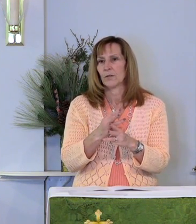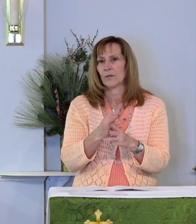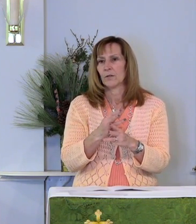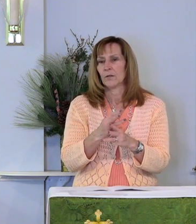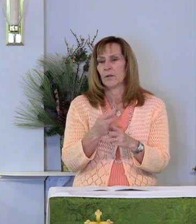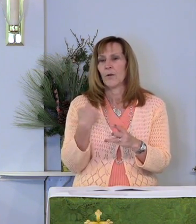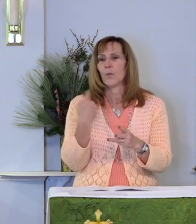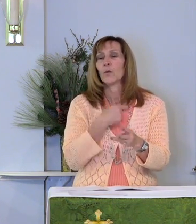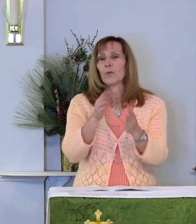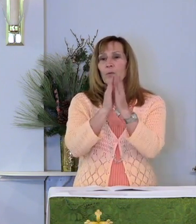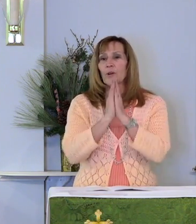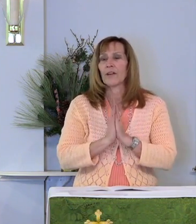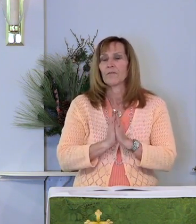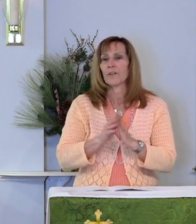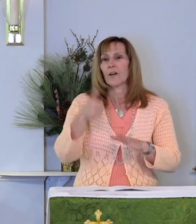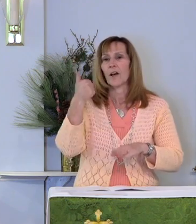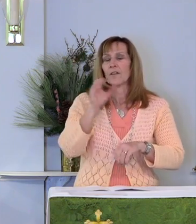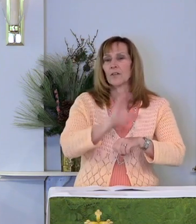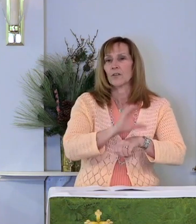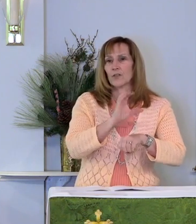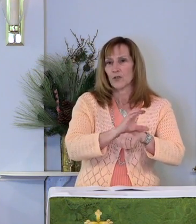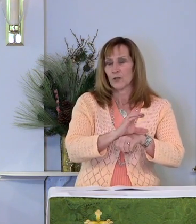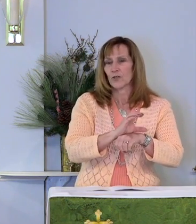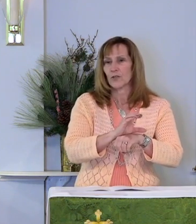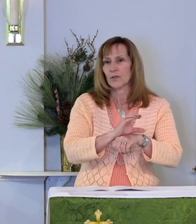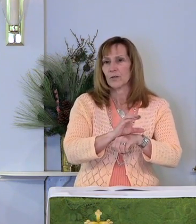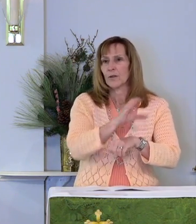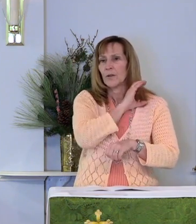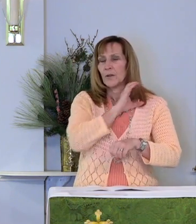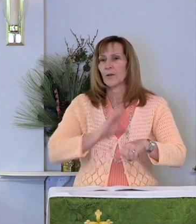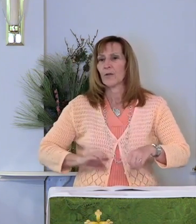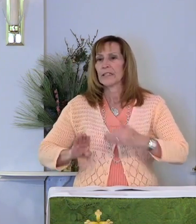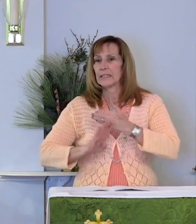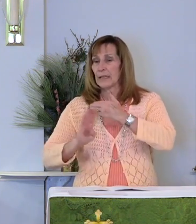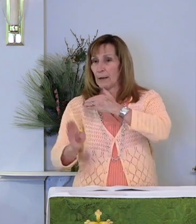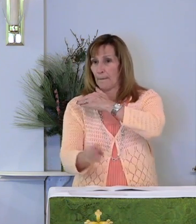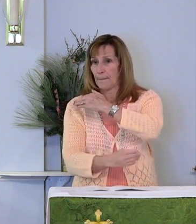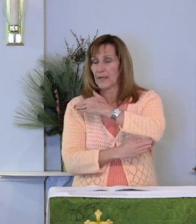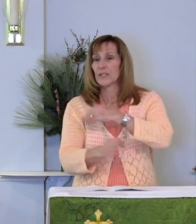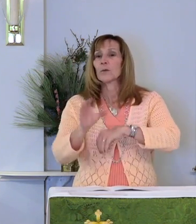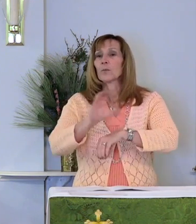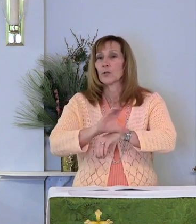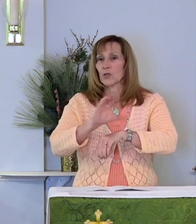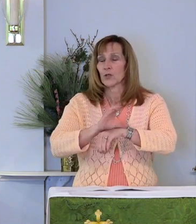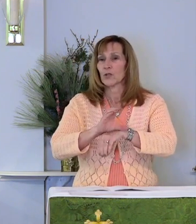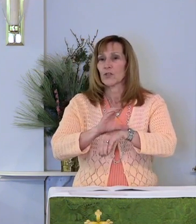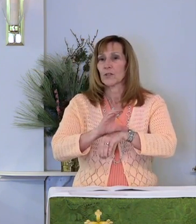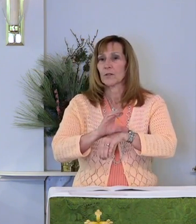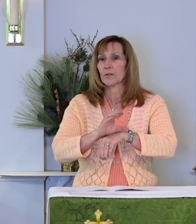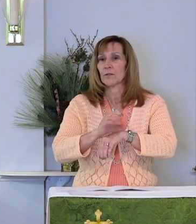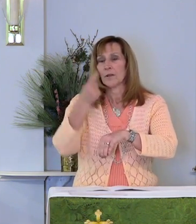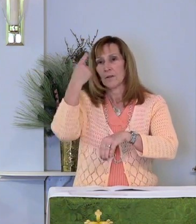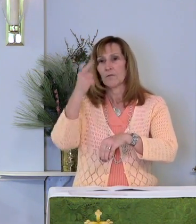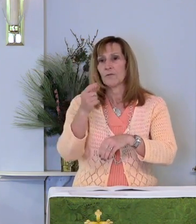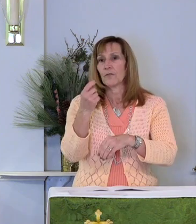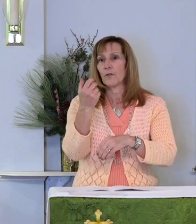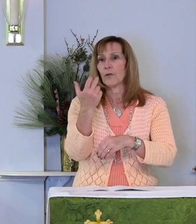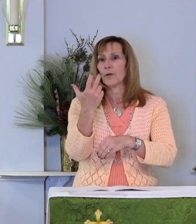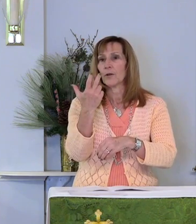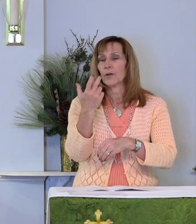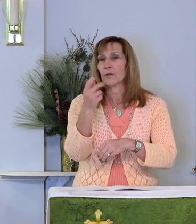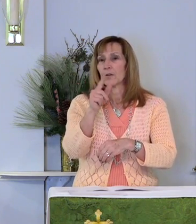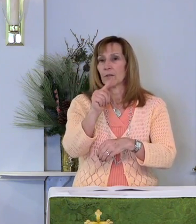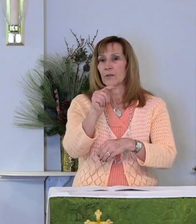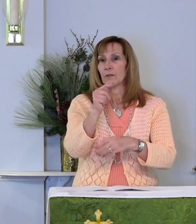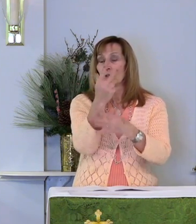We pray for our covenant congregation, Christ Episcopal Church, for Trinity Death,